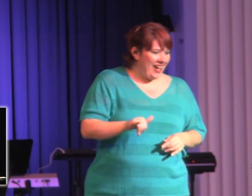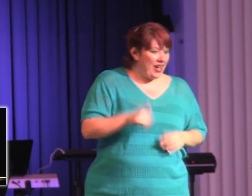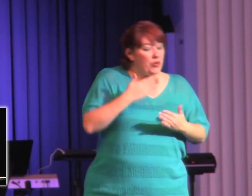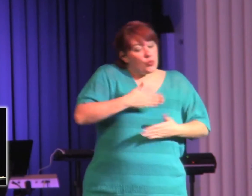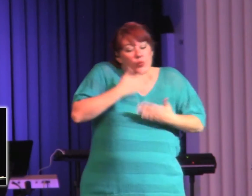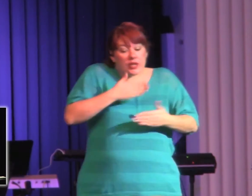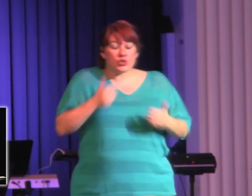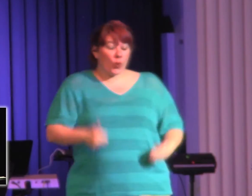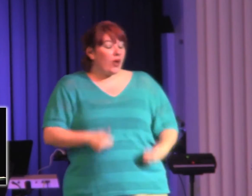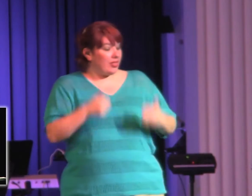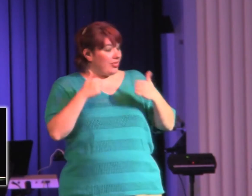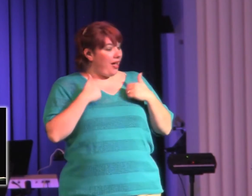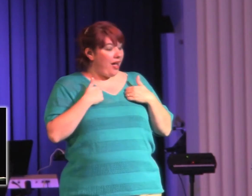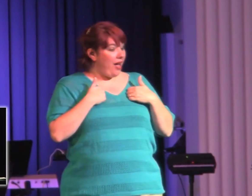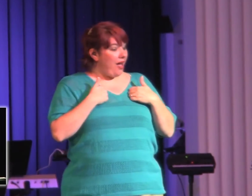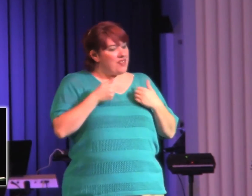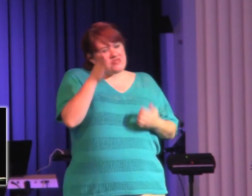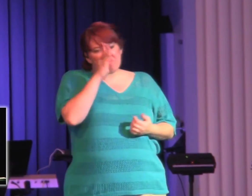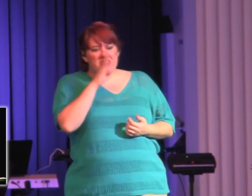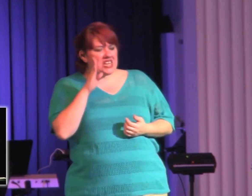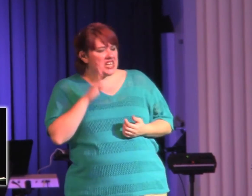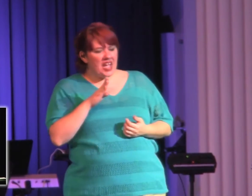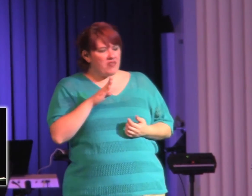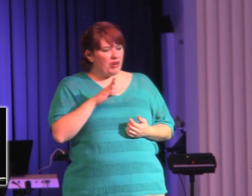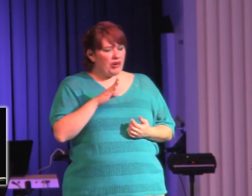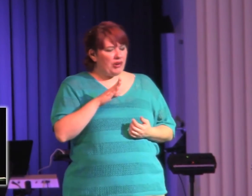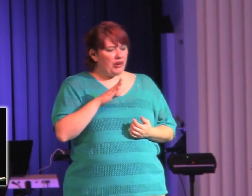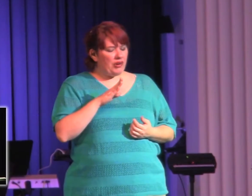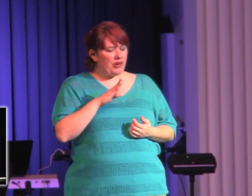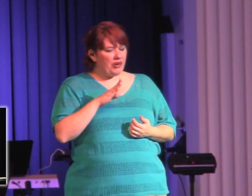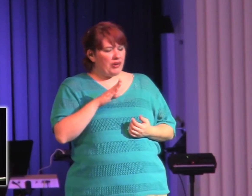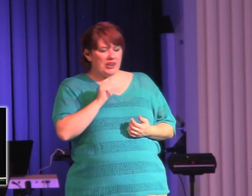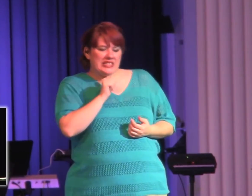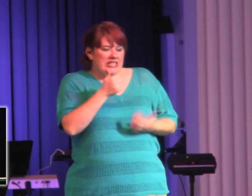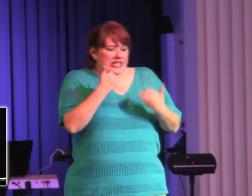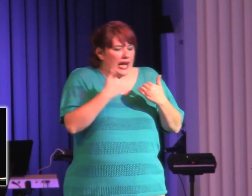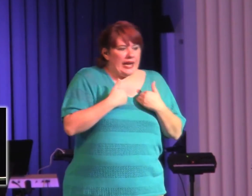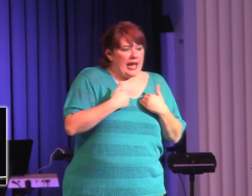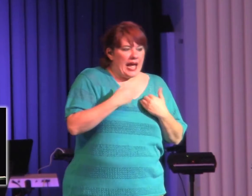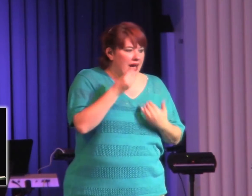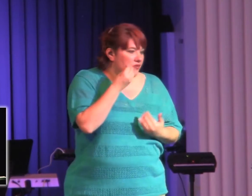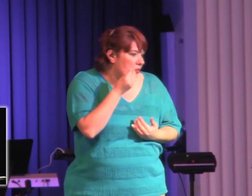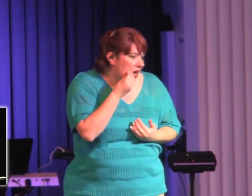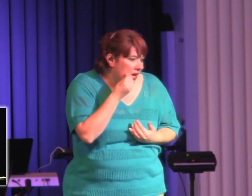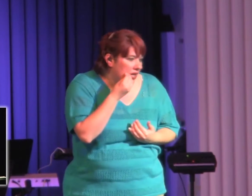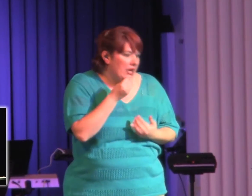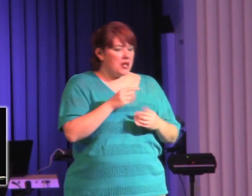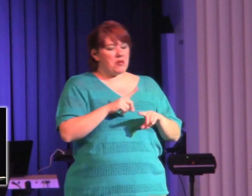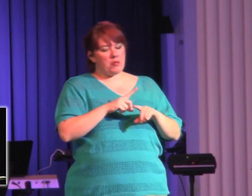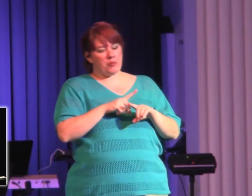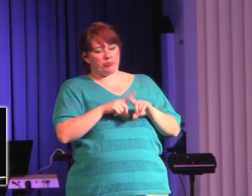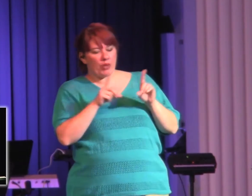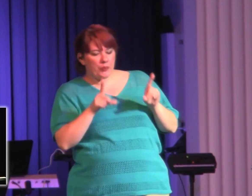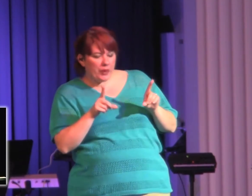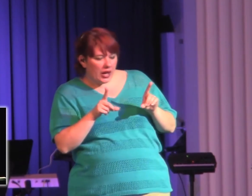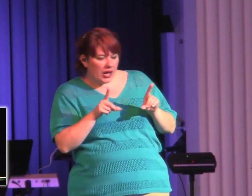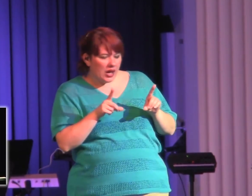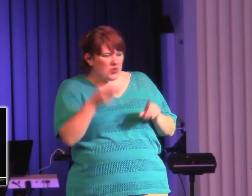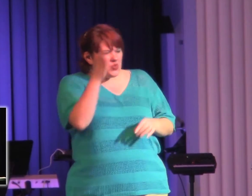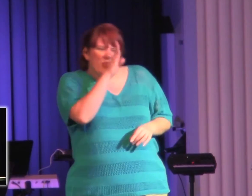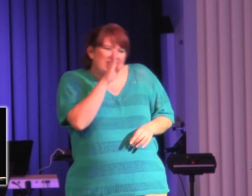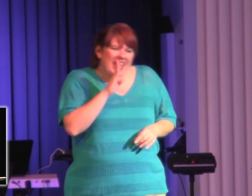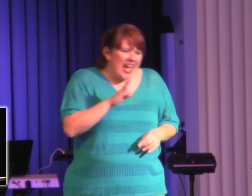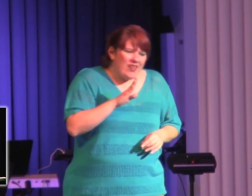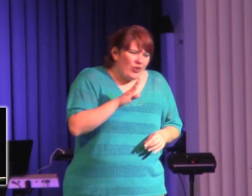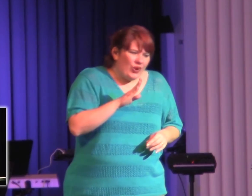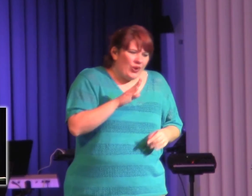enjoyed life. We never really went without a meal. It might have been a little thin. It might have been a little more water in the gumbo. But we never went without. You